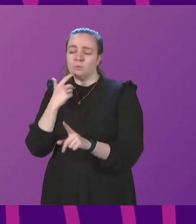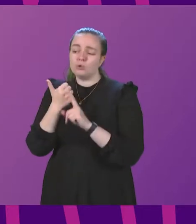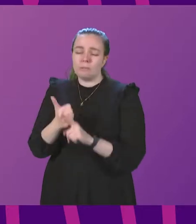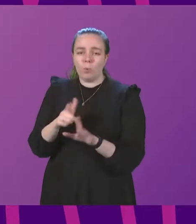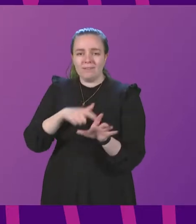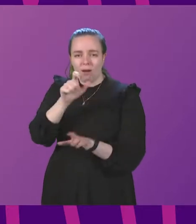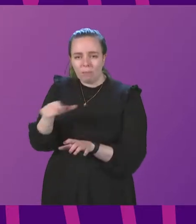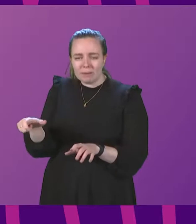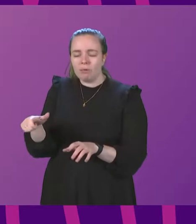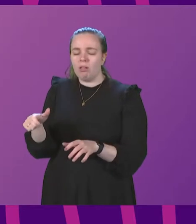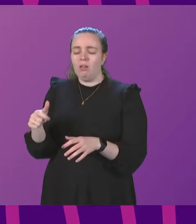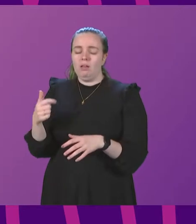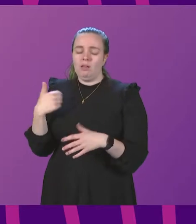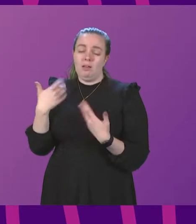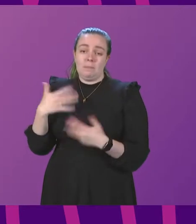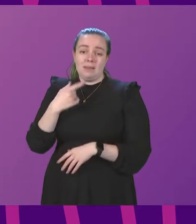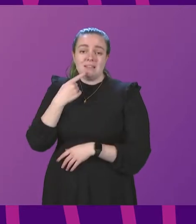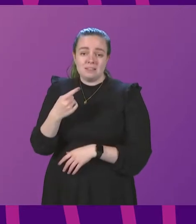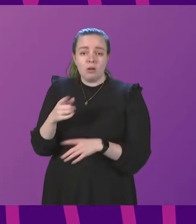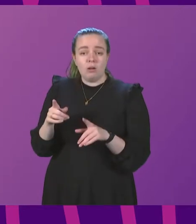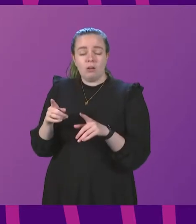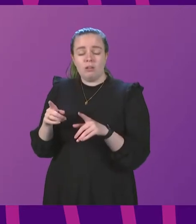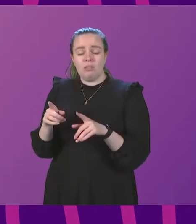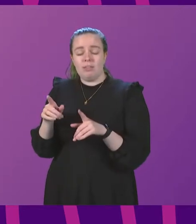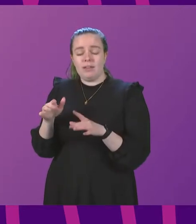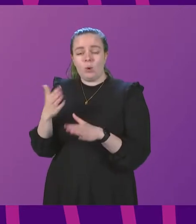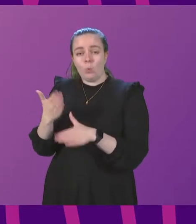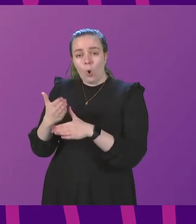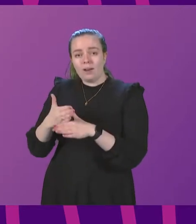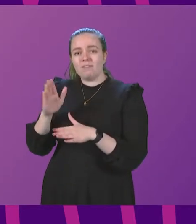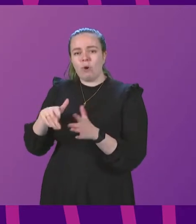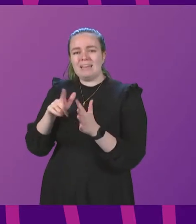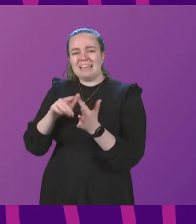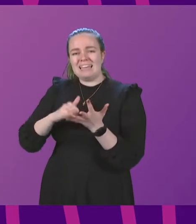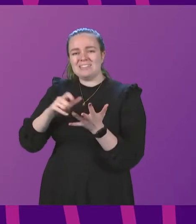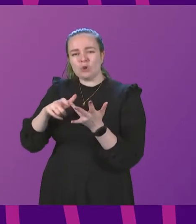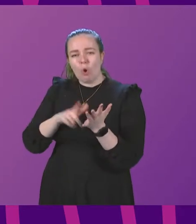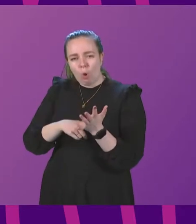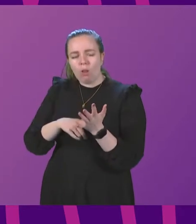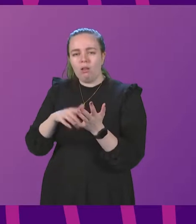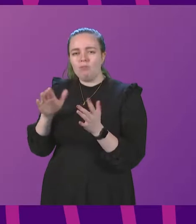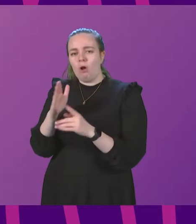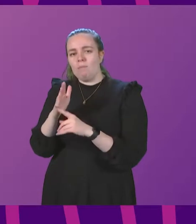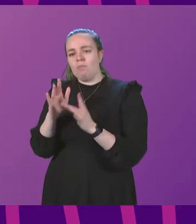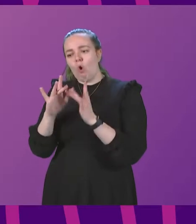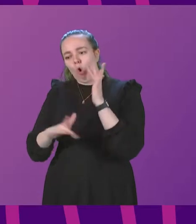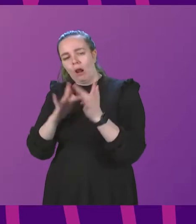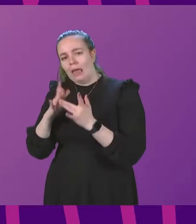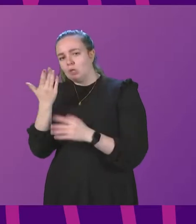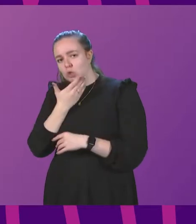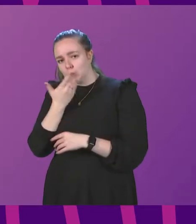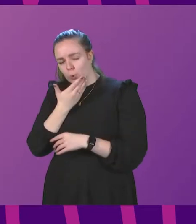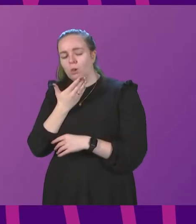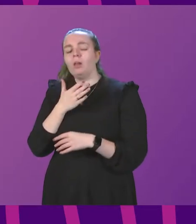young people. I have mentioned again the work from the Eastgall, from the Westonline School and